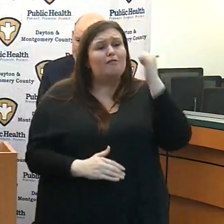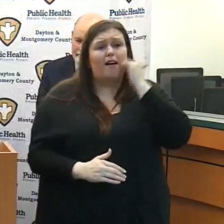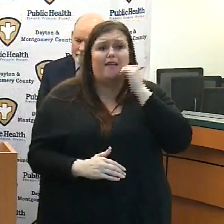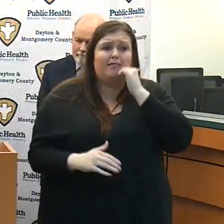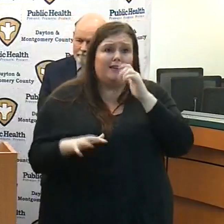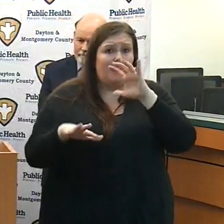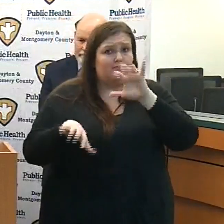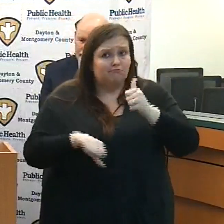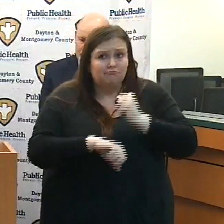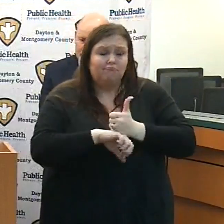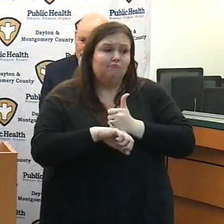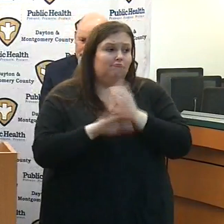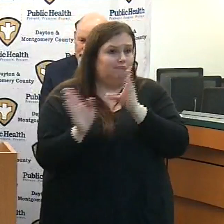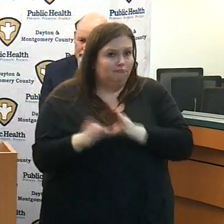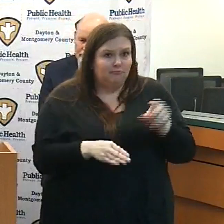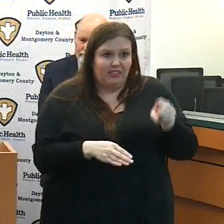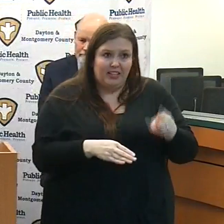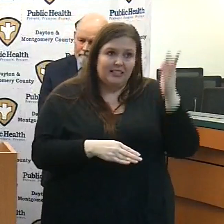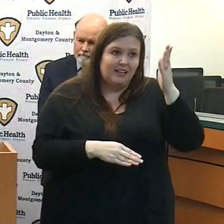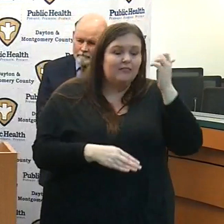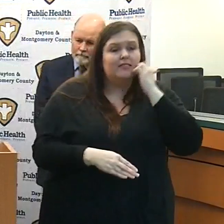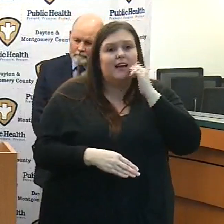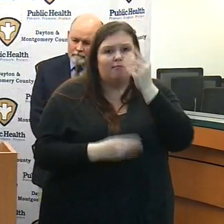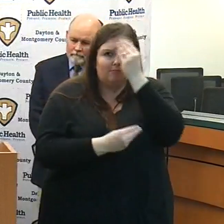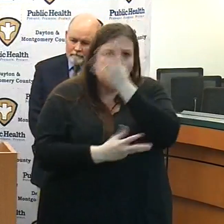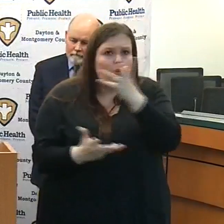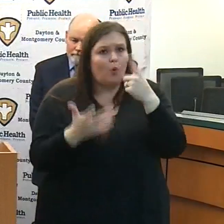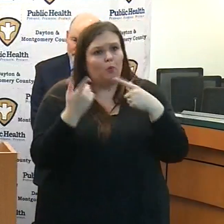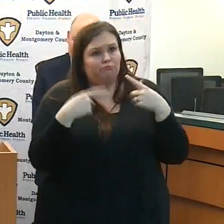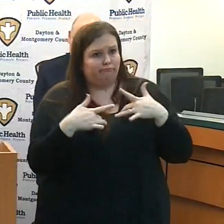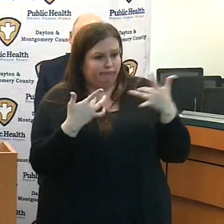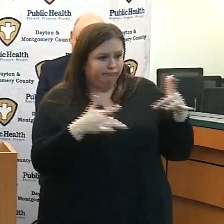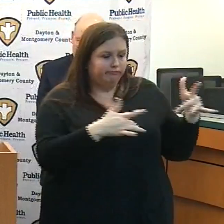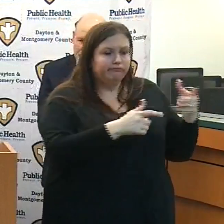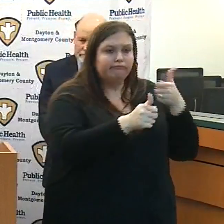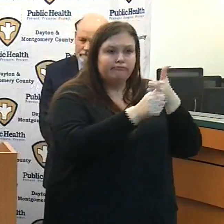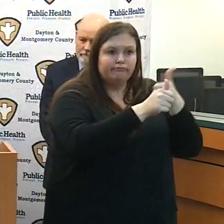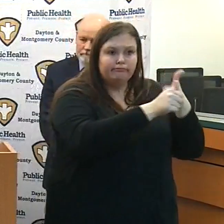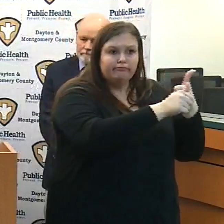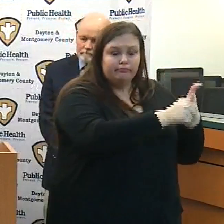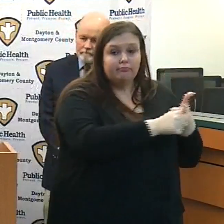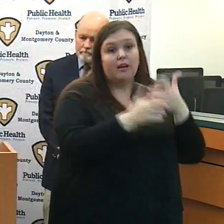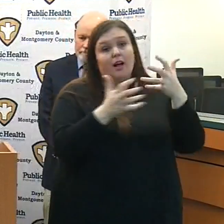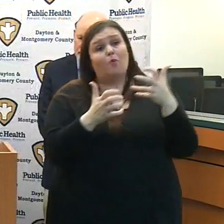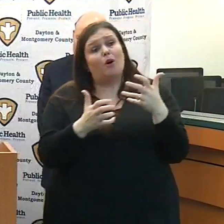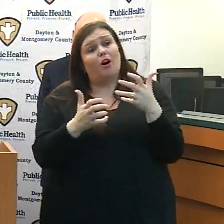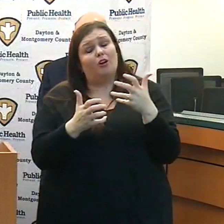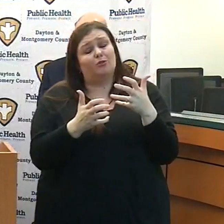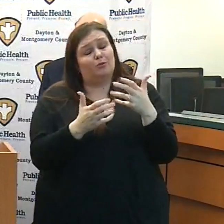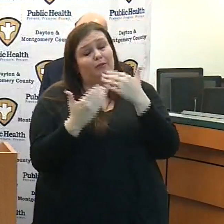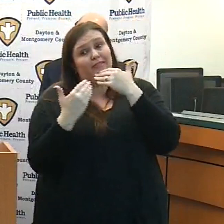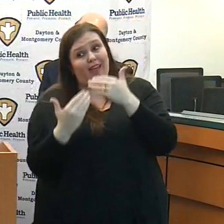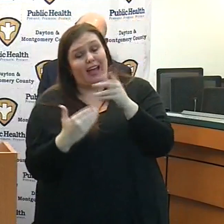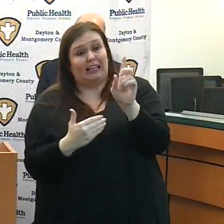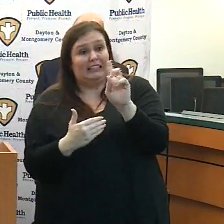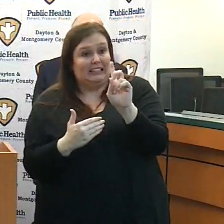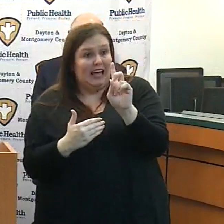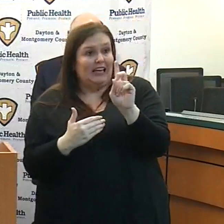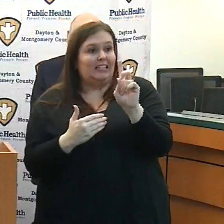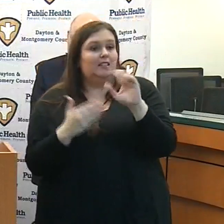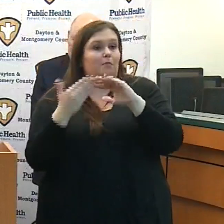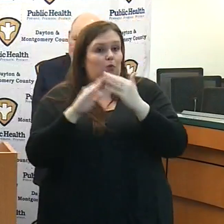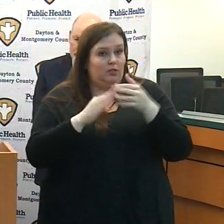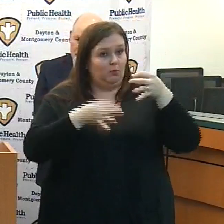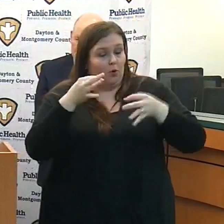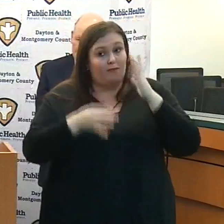together and say what we've put in place each day to move forward. And certainly want to commend the Dayton Municipal Court for their fast action